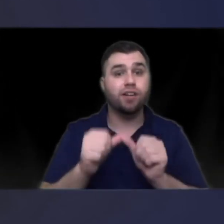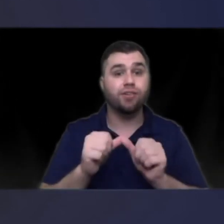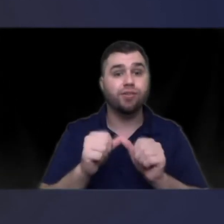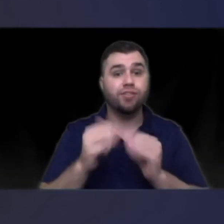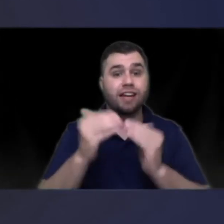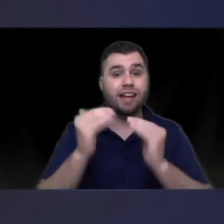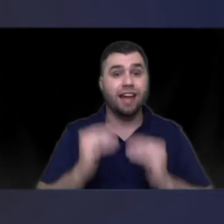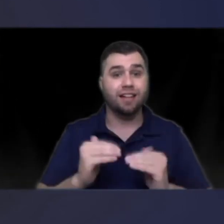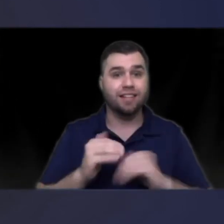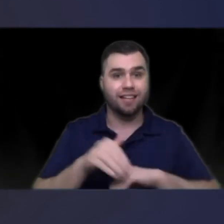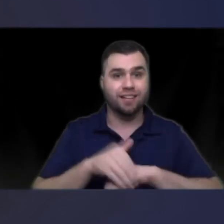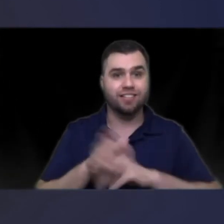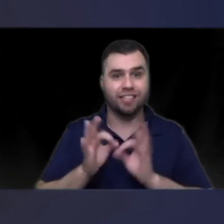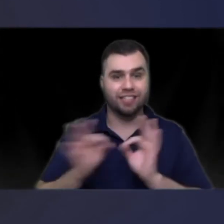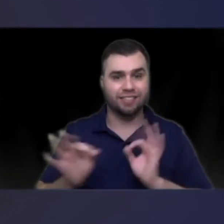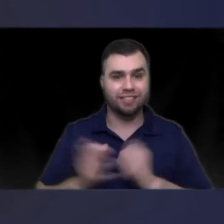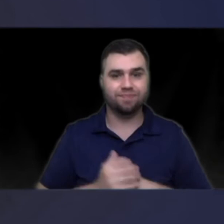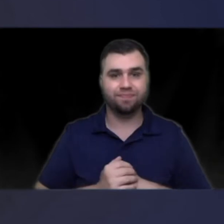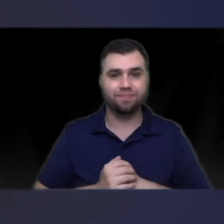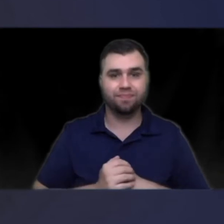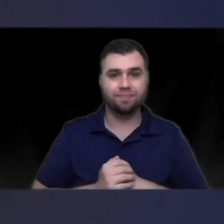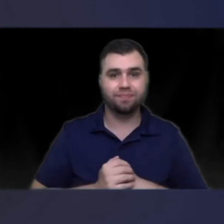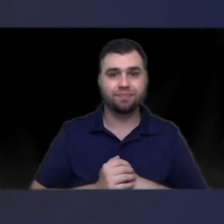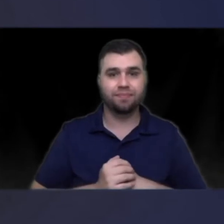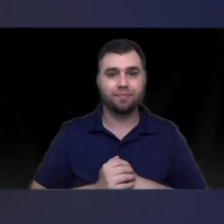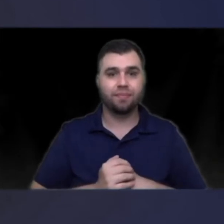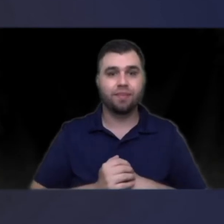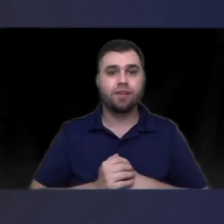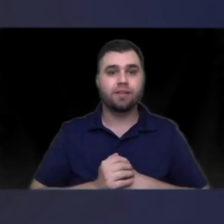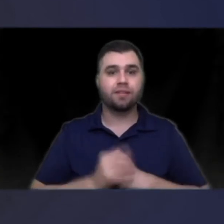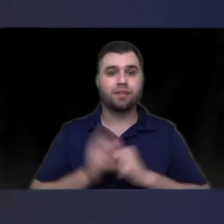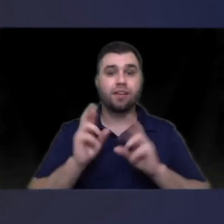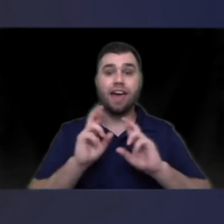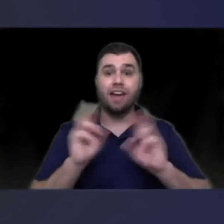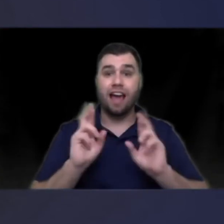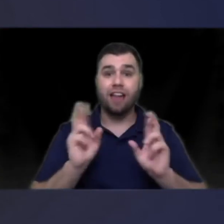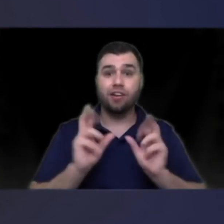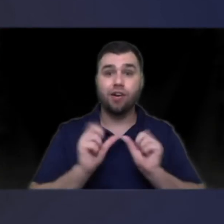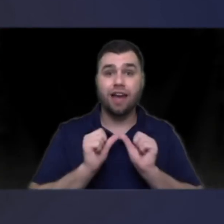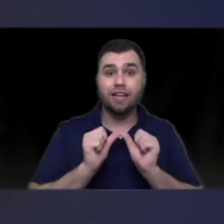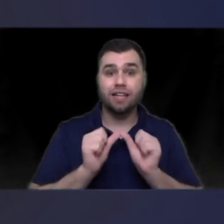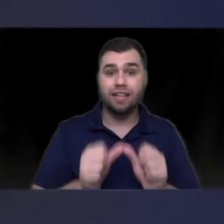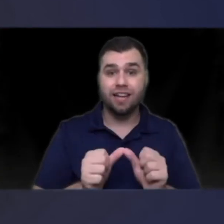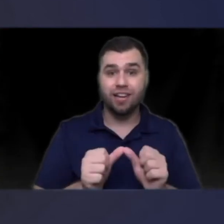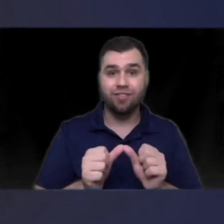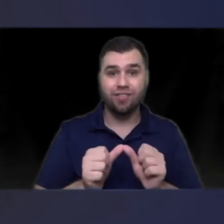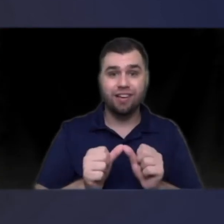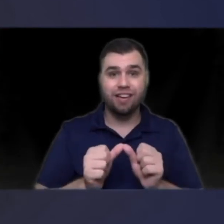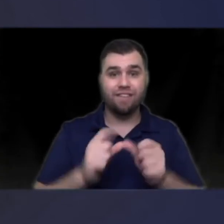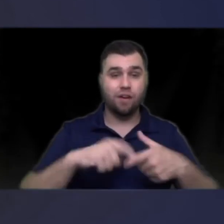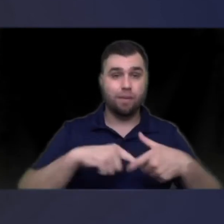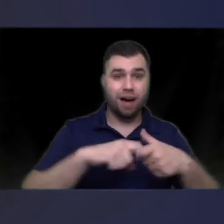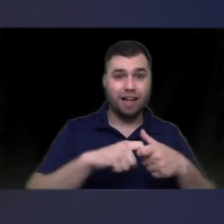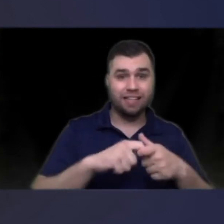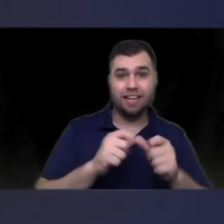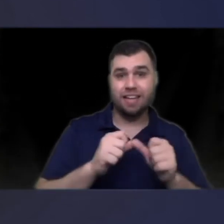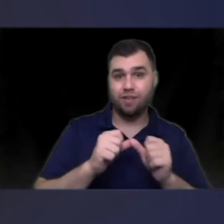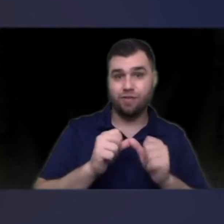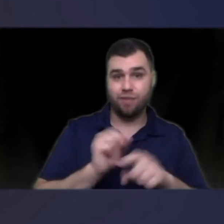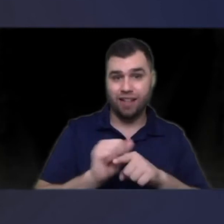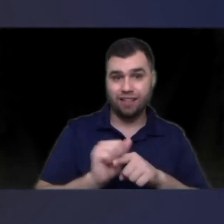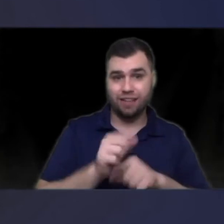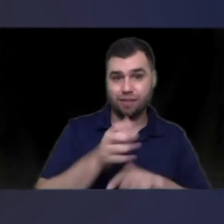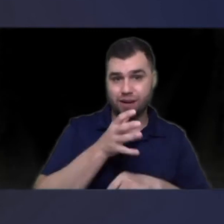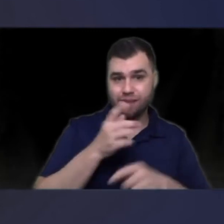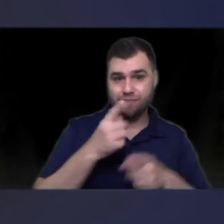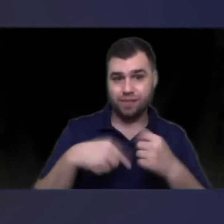on to the next English sentence okay now let's go ahead and continue if you have paused it and you were